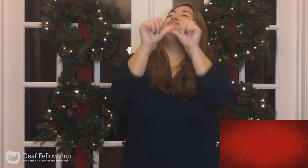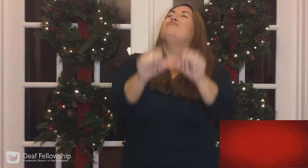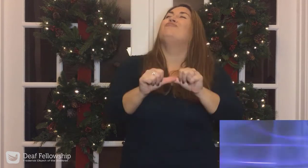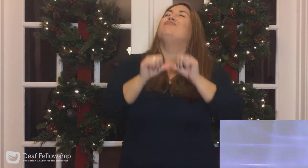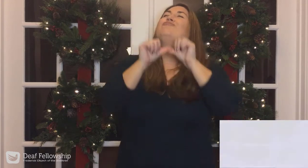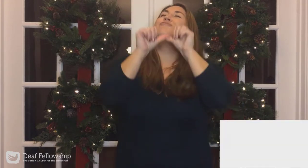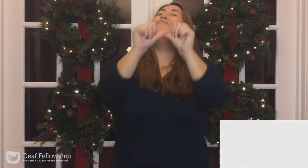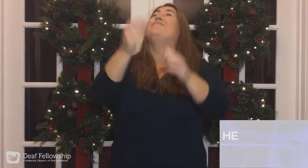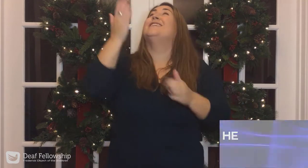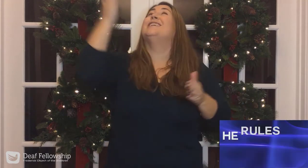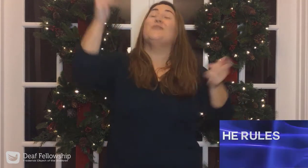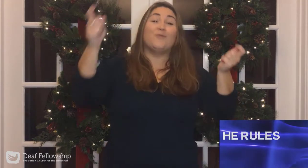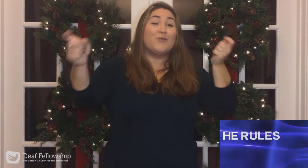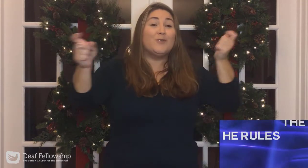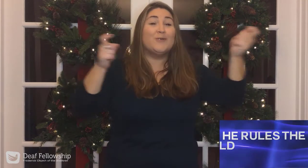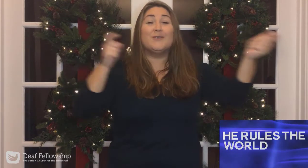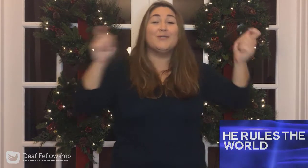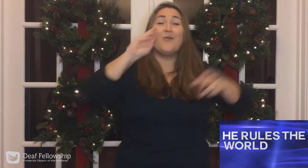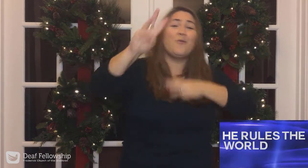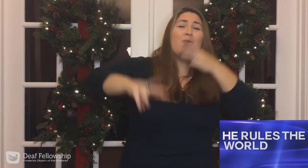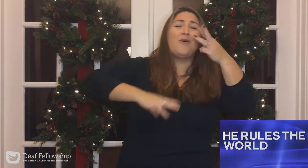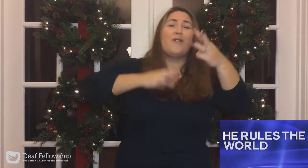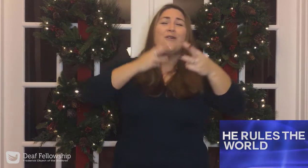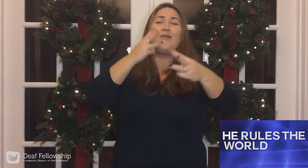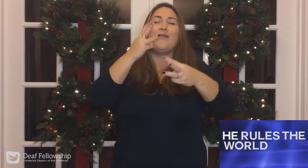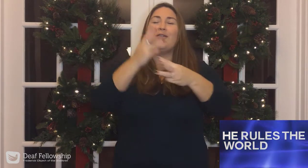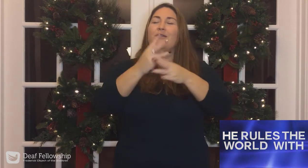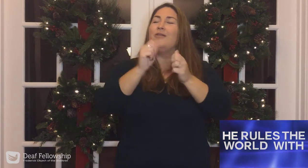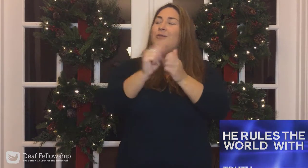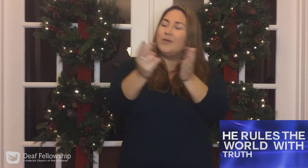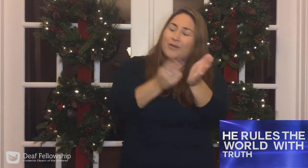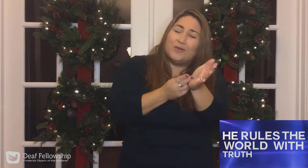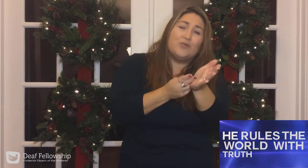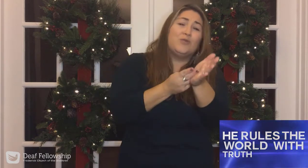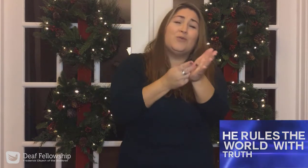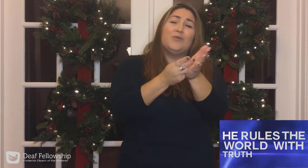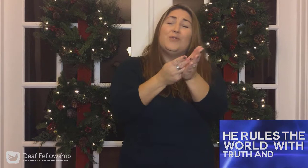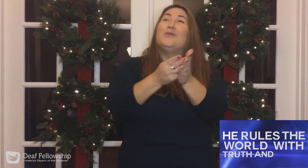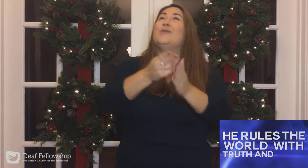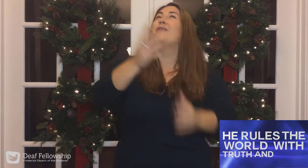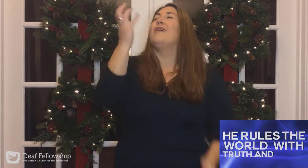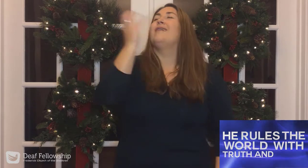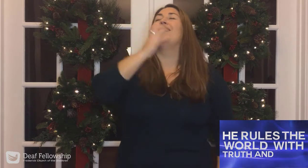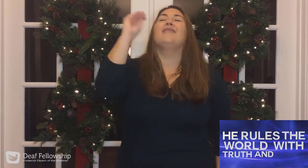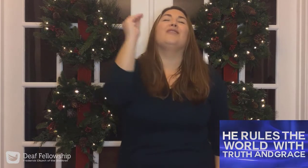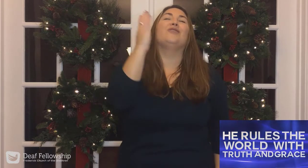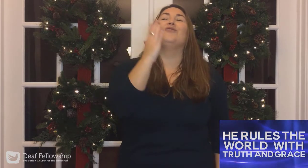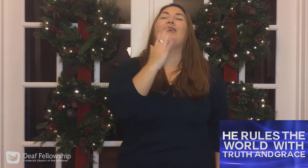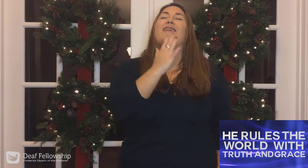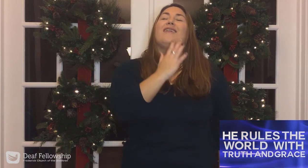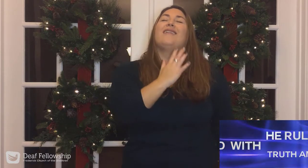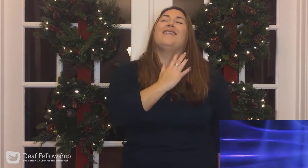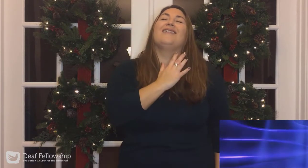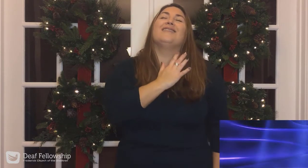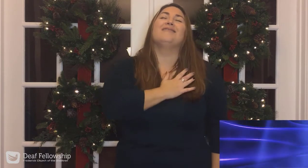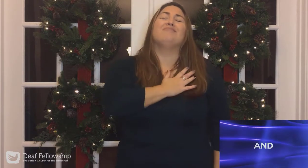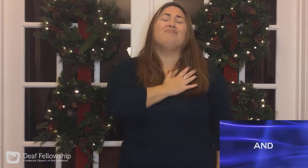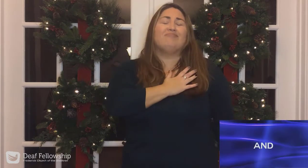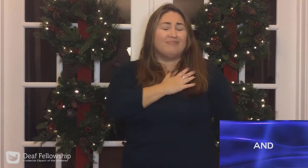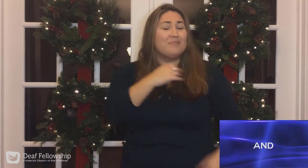He rules the world with truth and grace. And